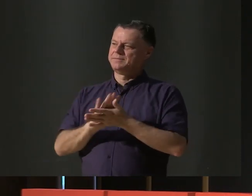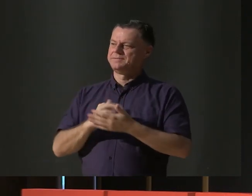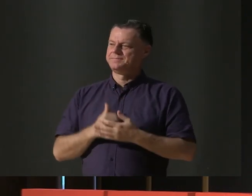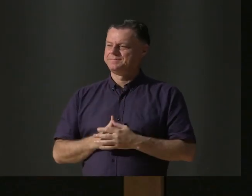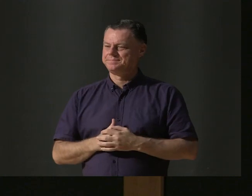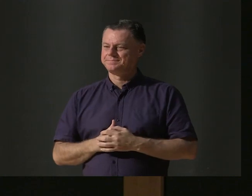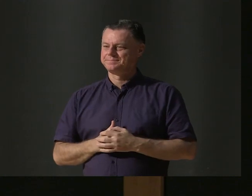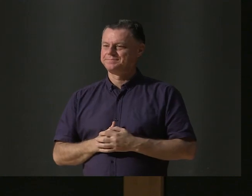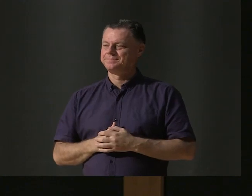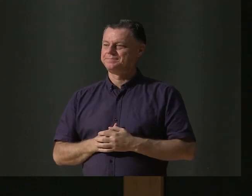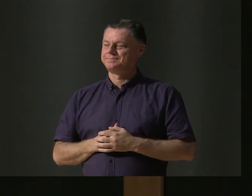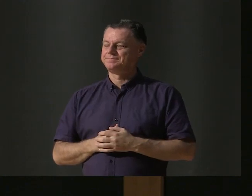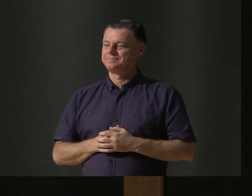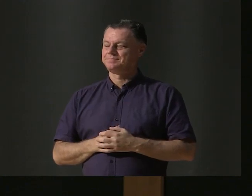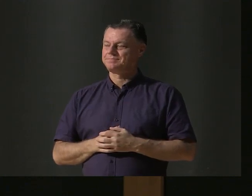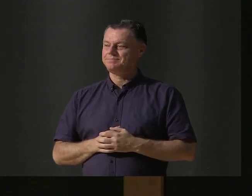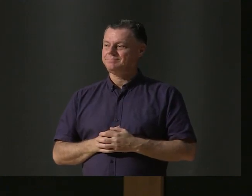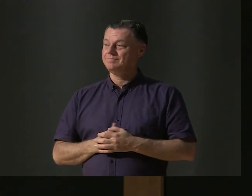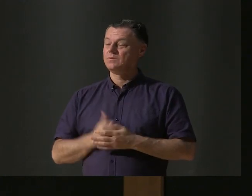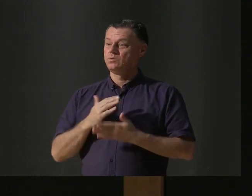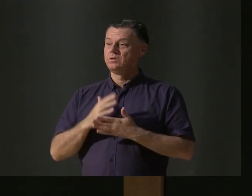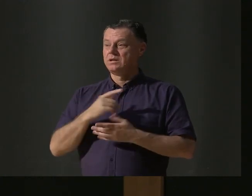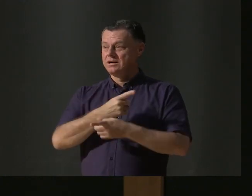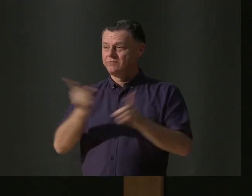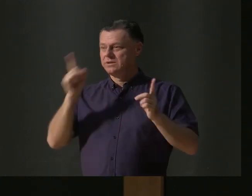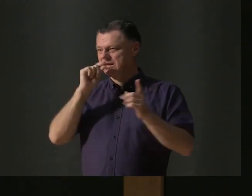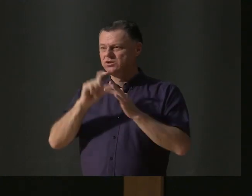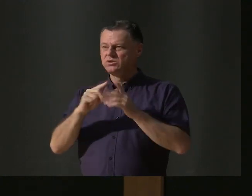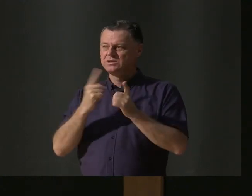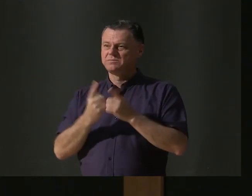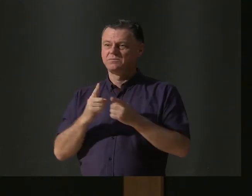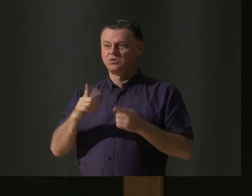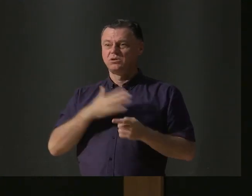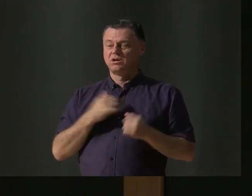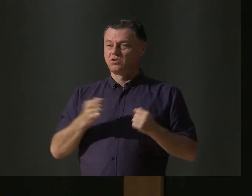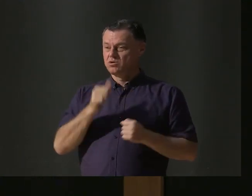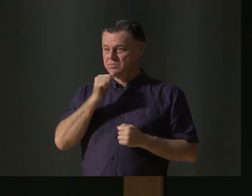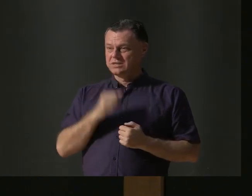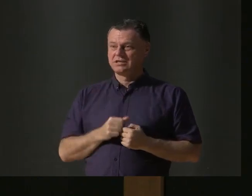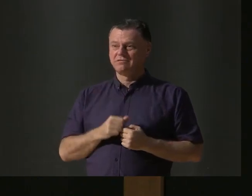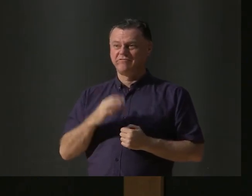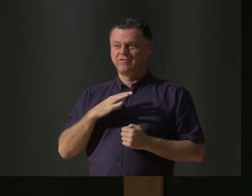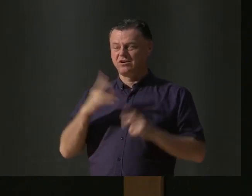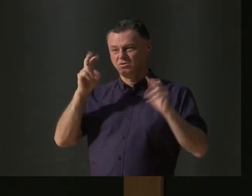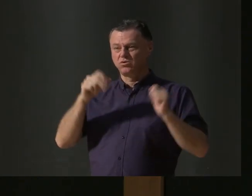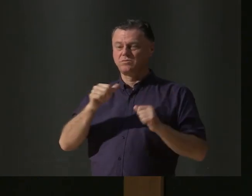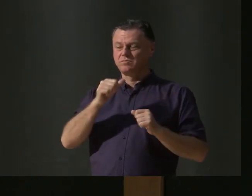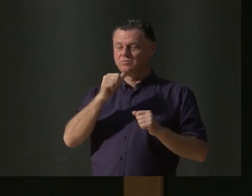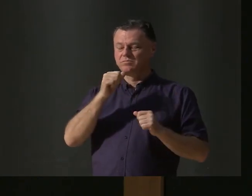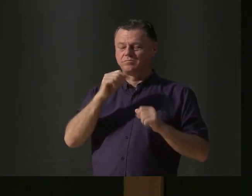And there really is something for everyone. If you like a cold one, there's bush care and beers. You can